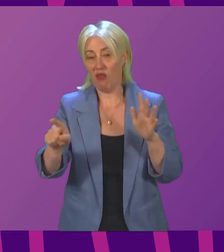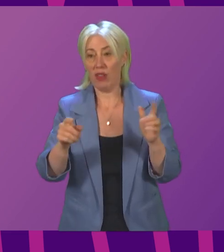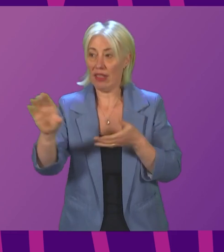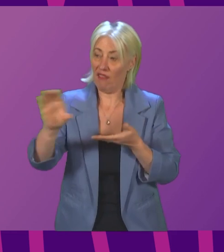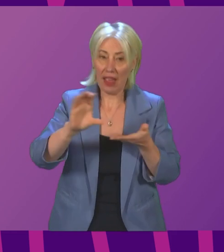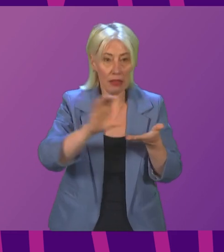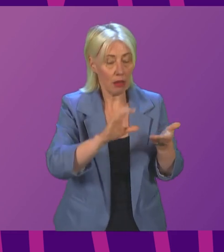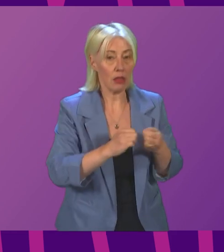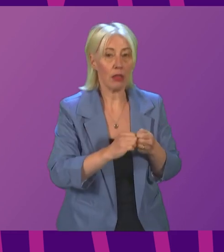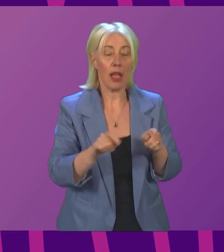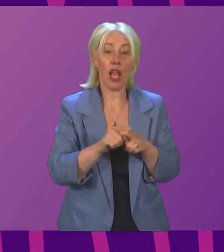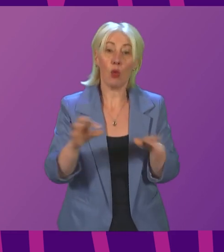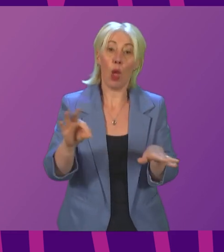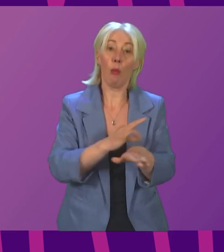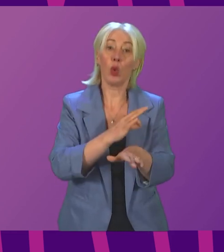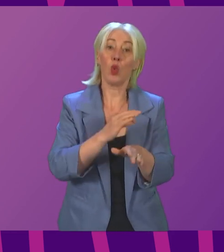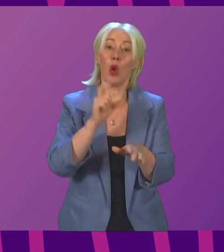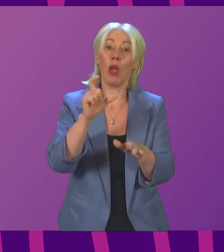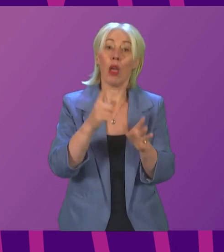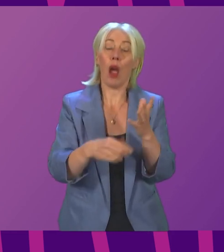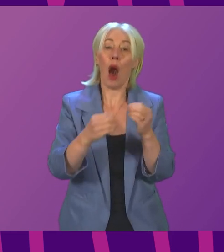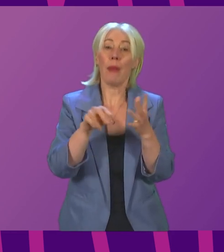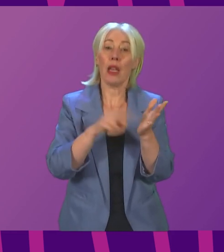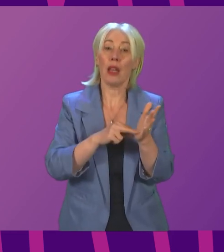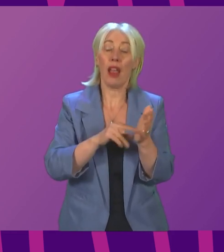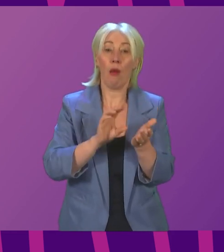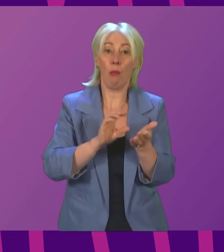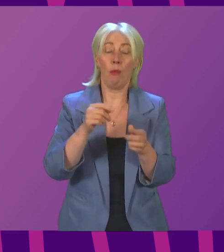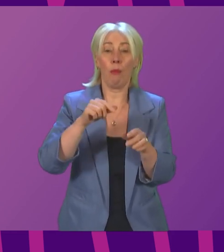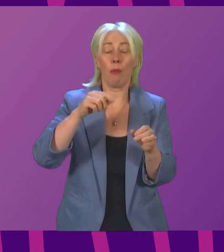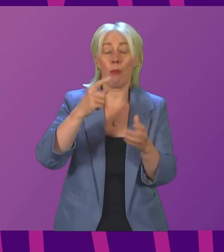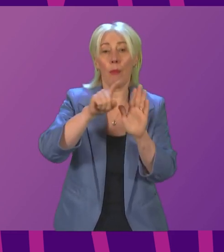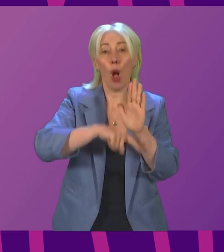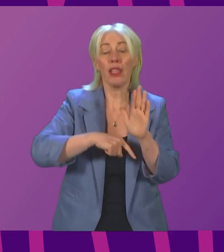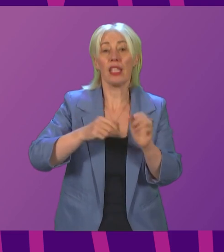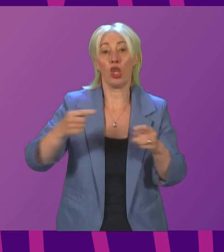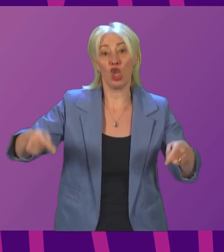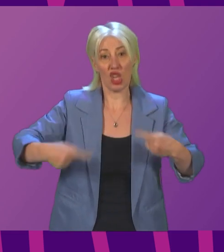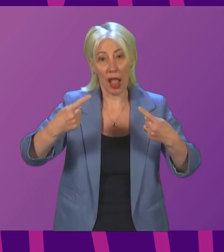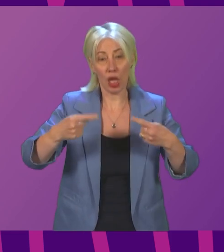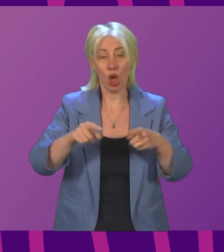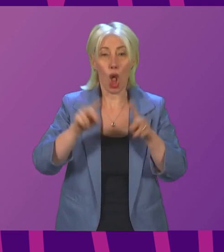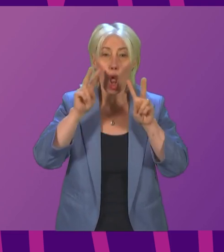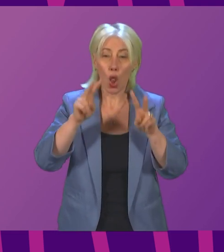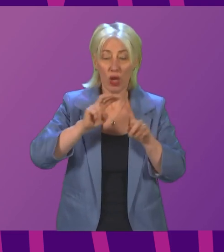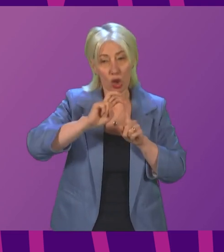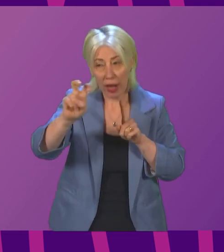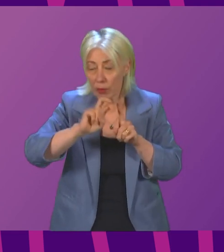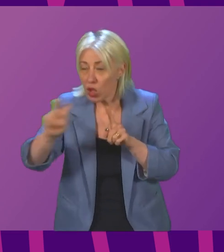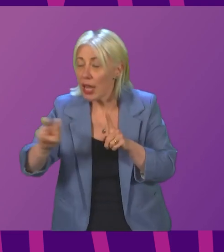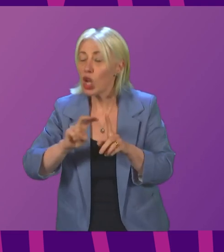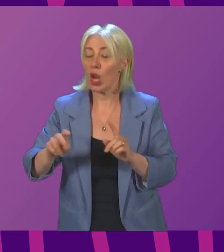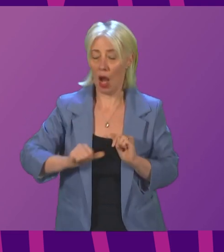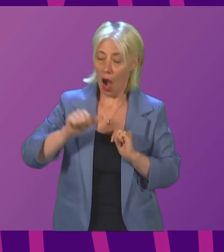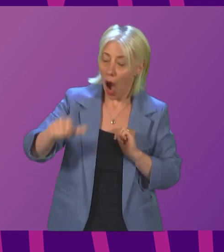the Blue Carbon International Policy Challenge, supported international agreements on low carbon transportation and reducing agricultural emissions